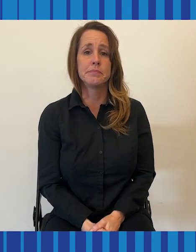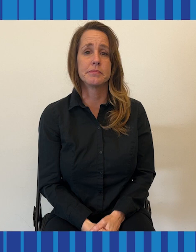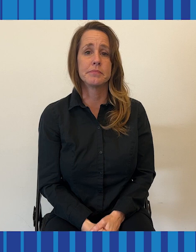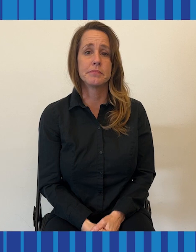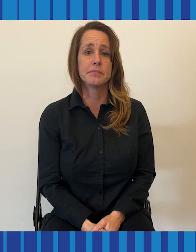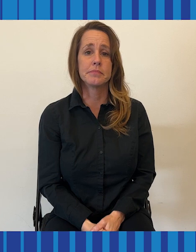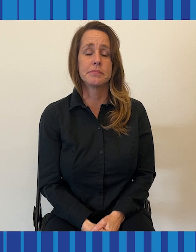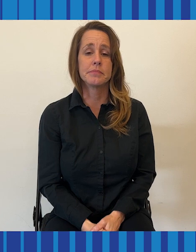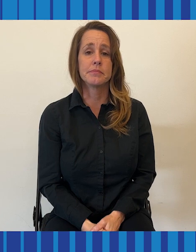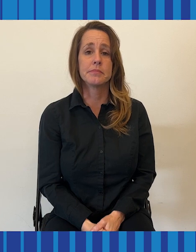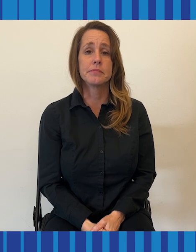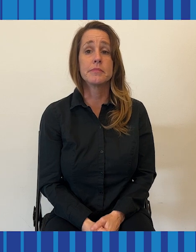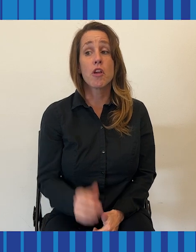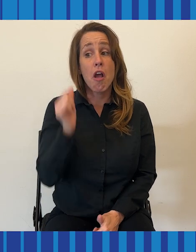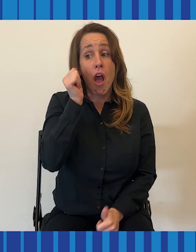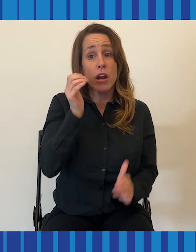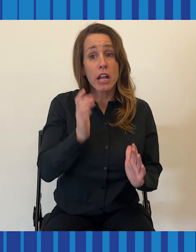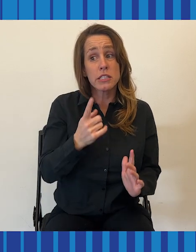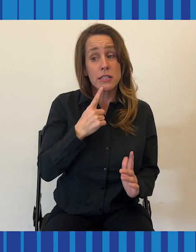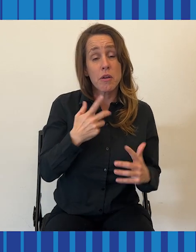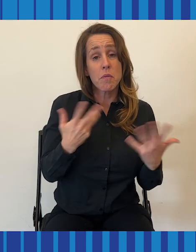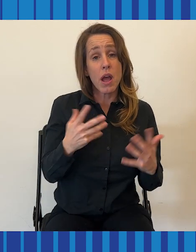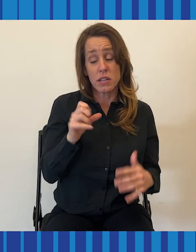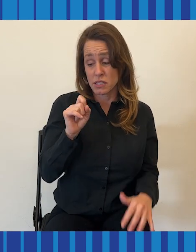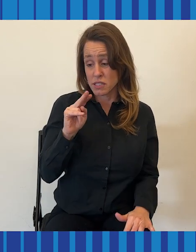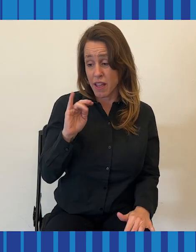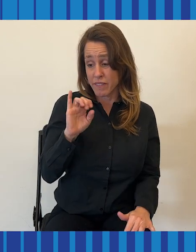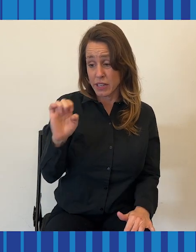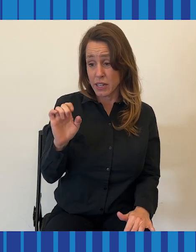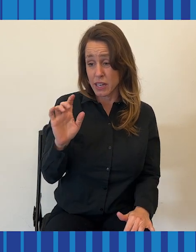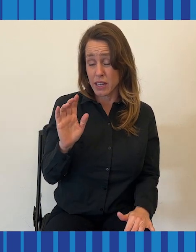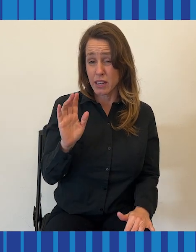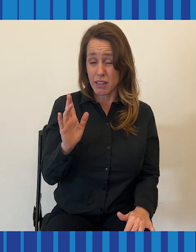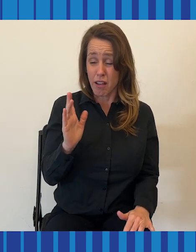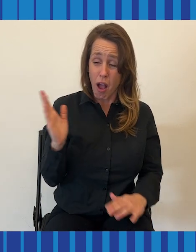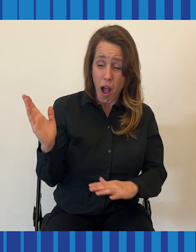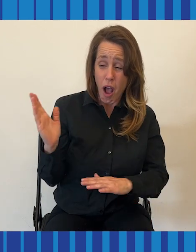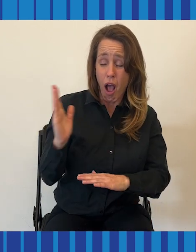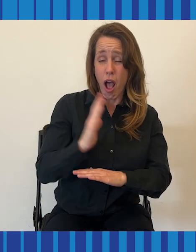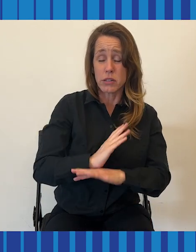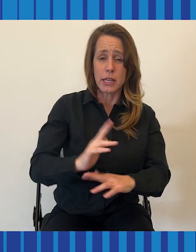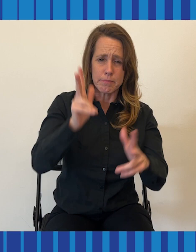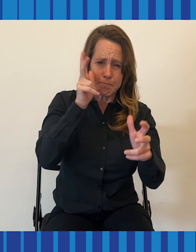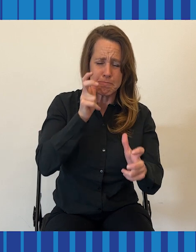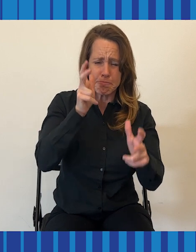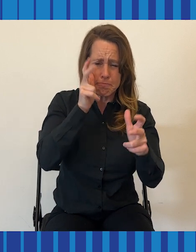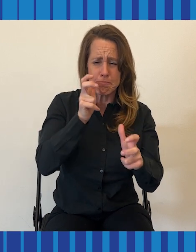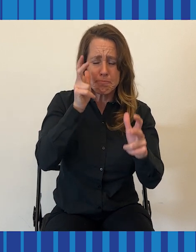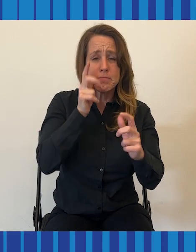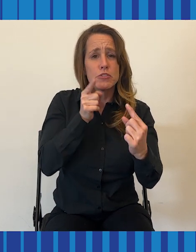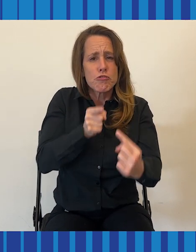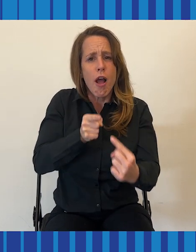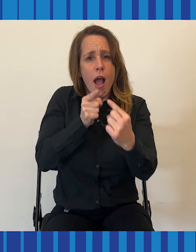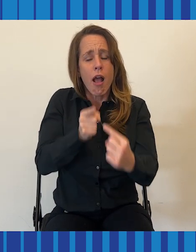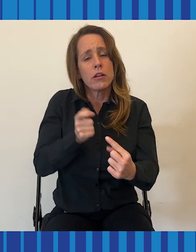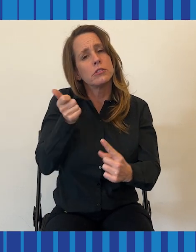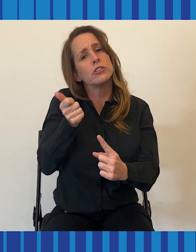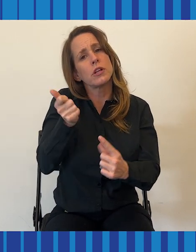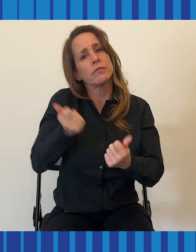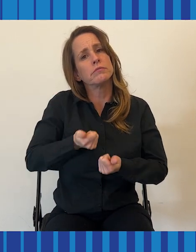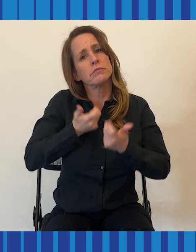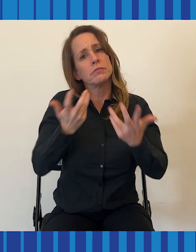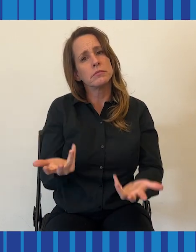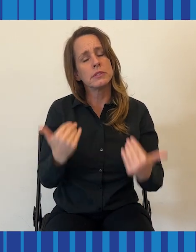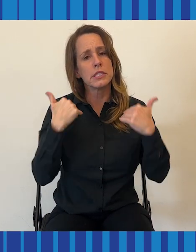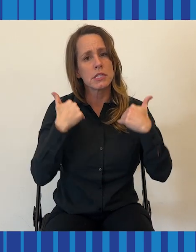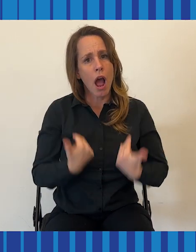Stephanie Gurley- She said, Stephanie, at the end of the day, you are more tired and more exhausted than anybody else